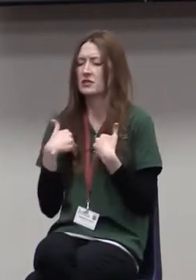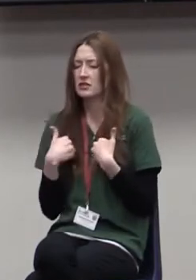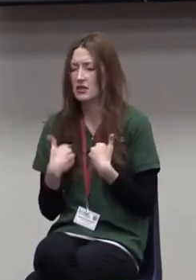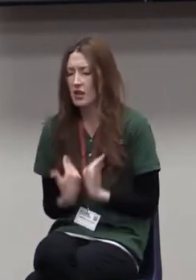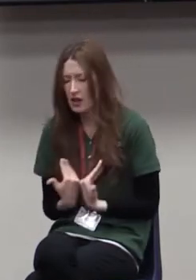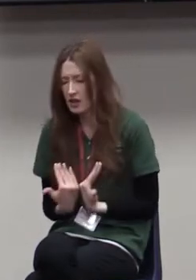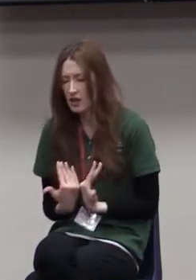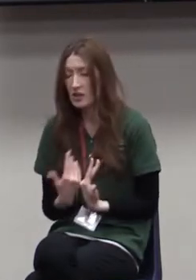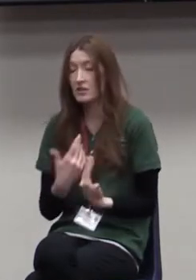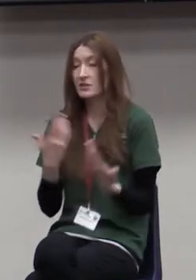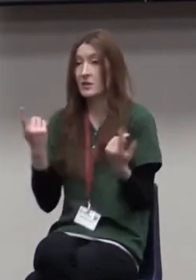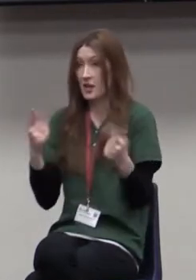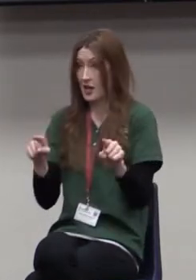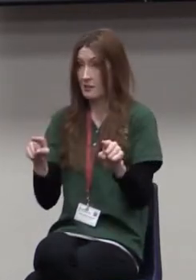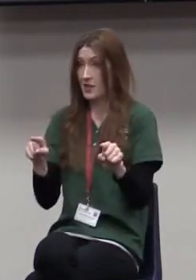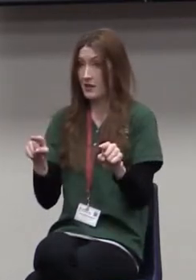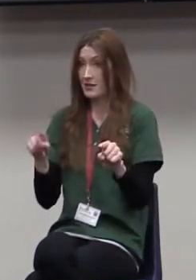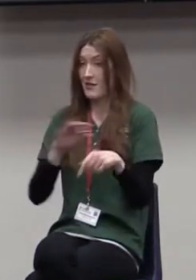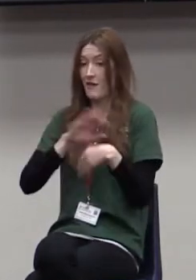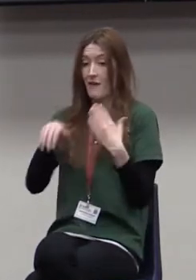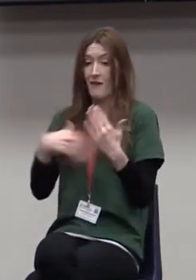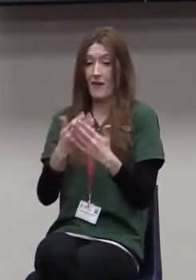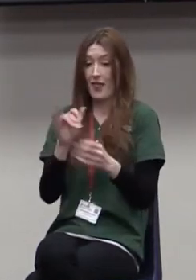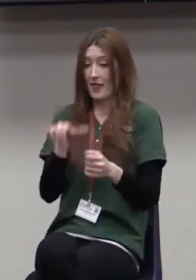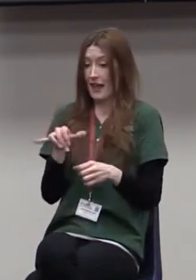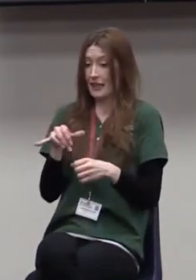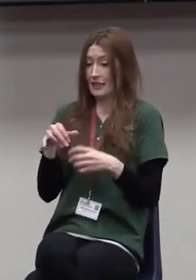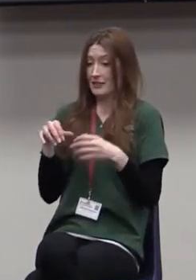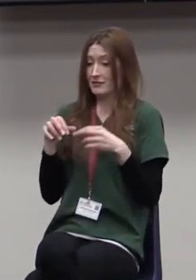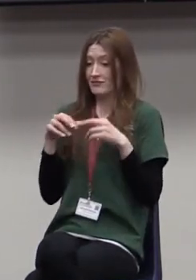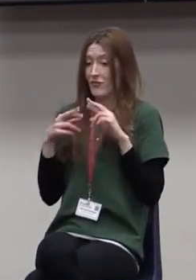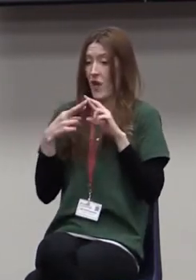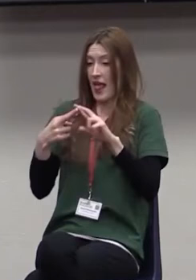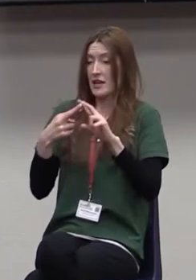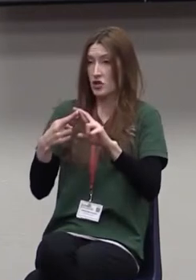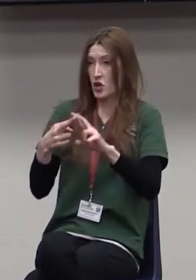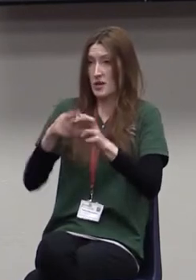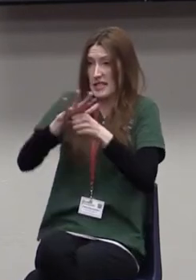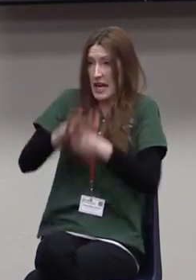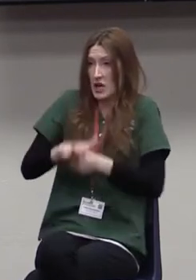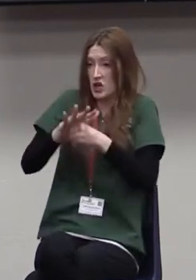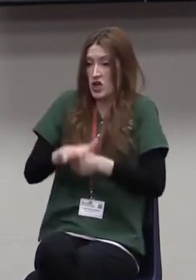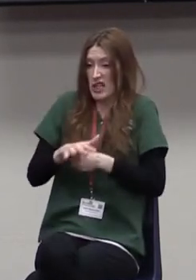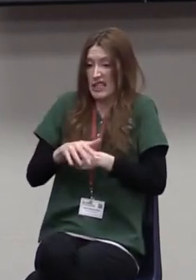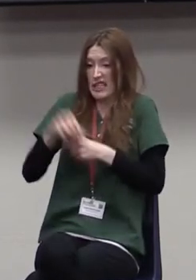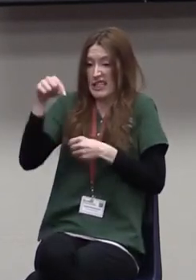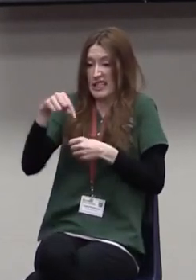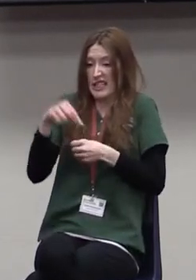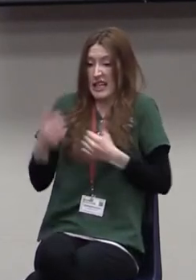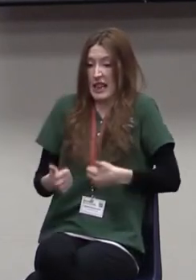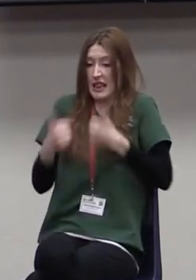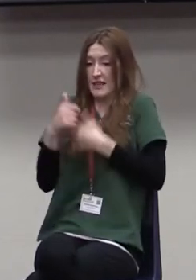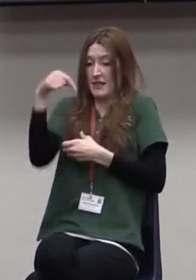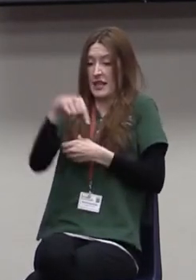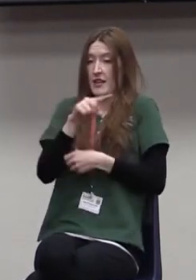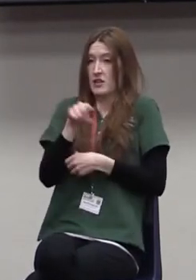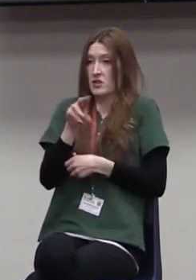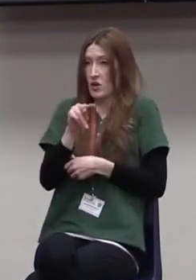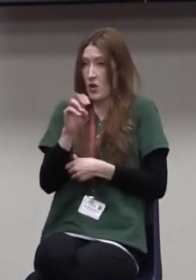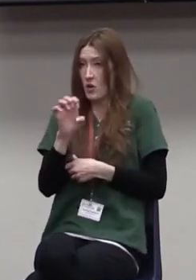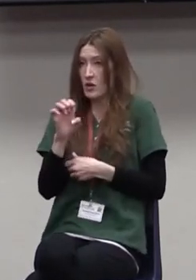happens is, the relational tension that exists in this zone is almost insurmountable.